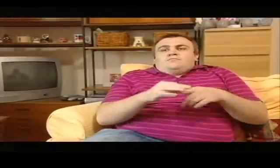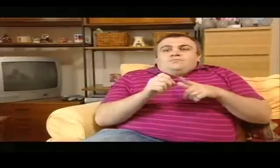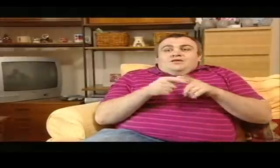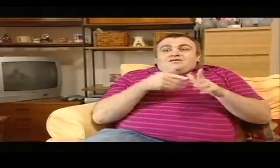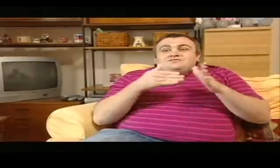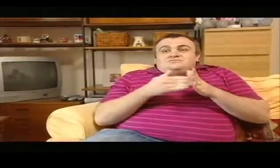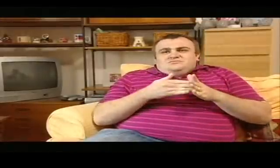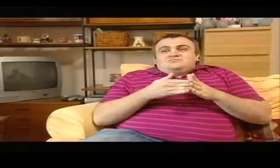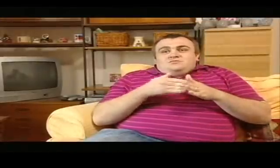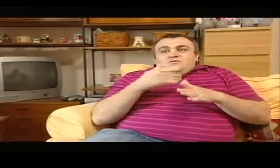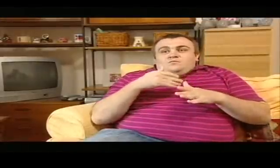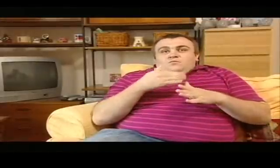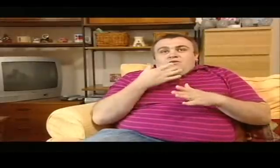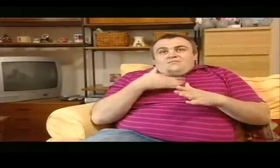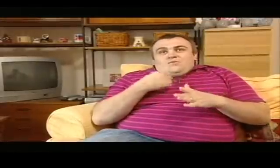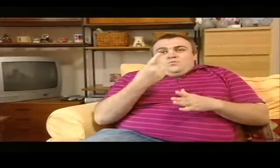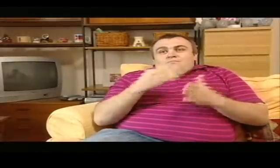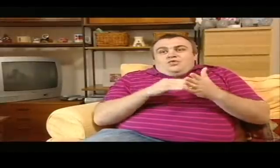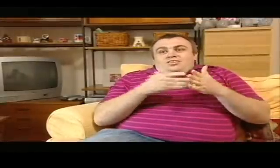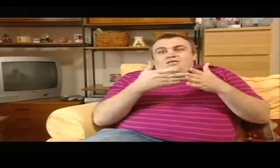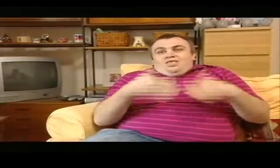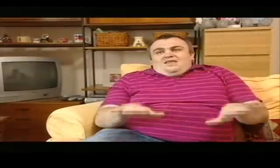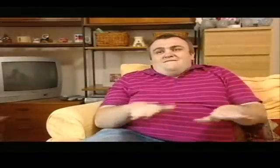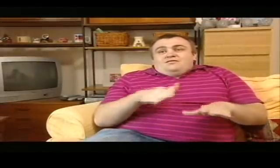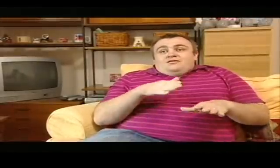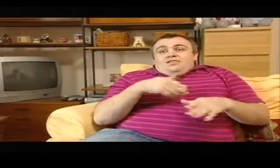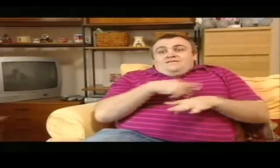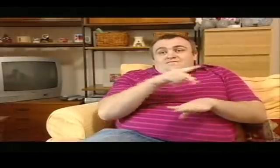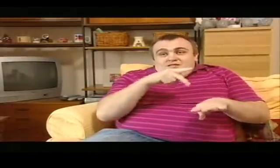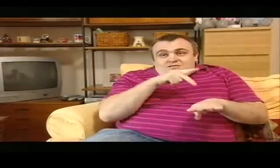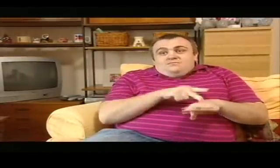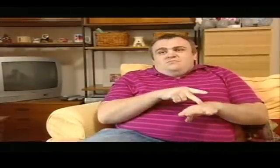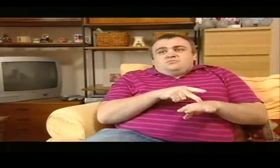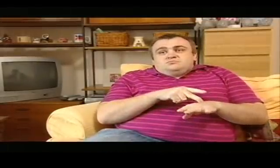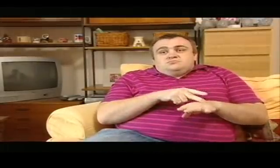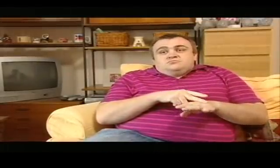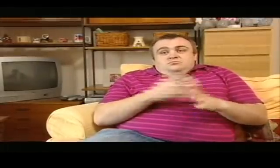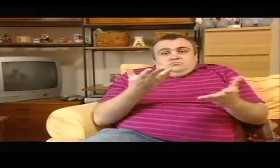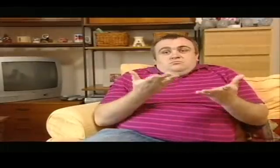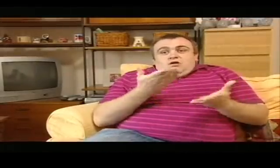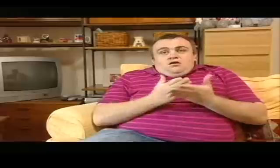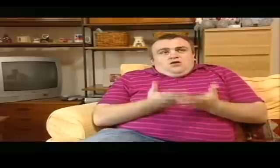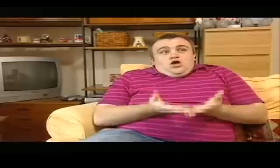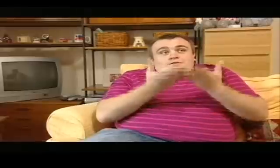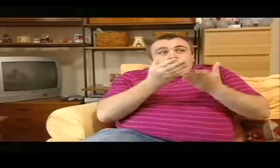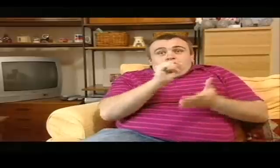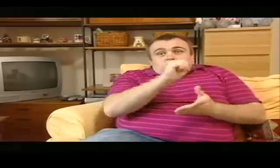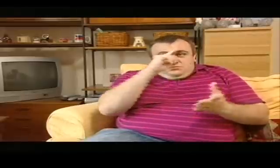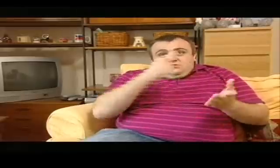I proposed to Paz when I had one month left in the Philippines, and it was up to her to decide